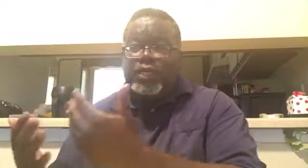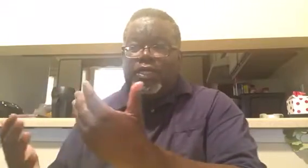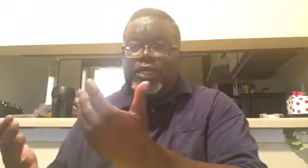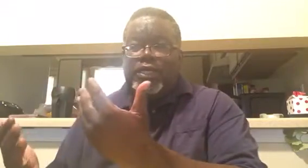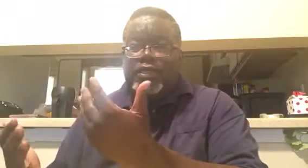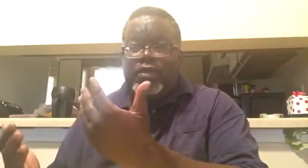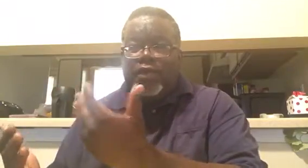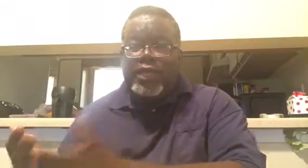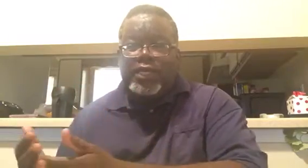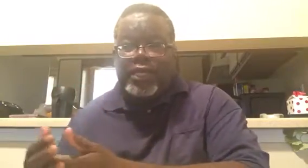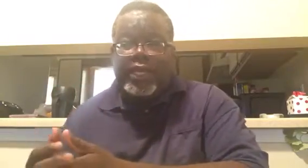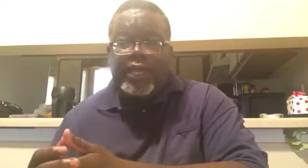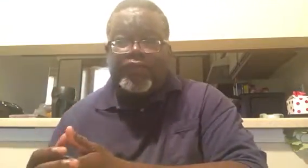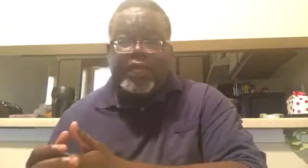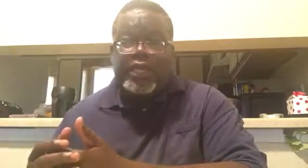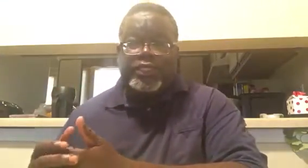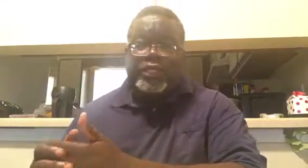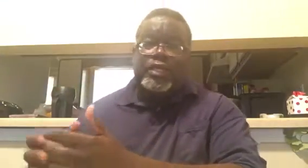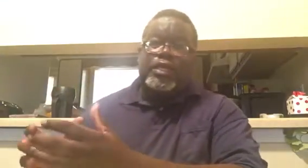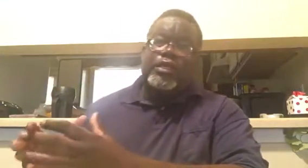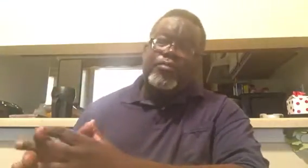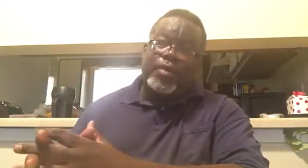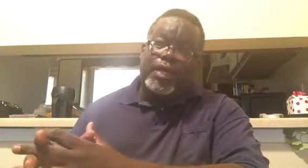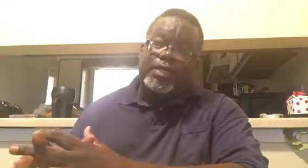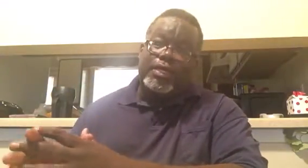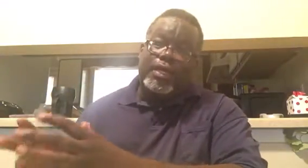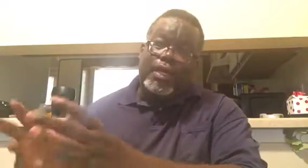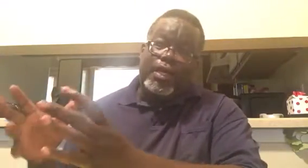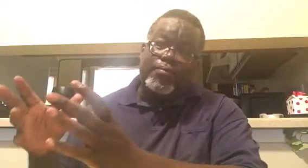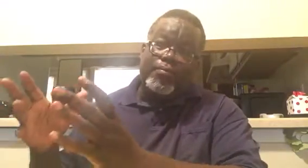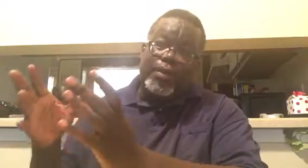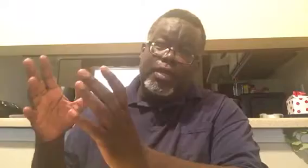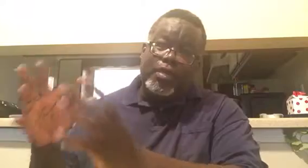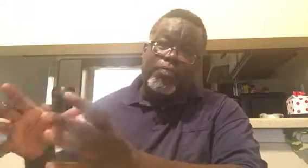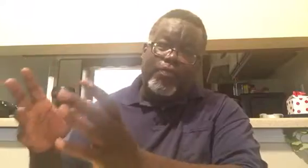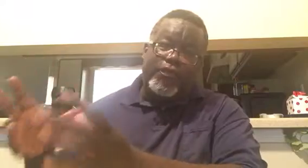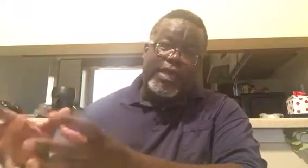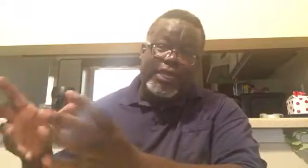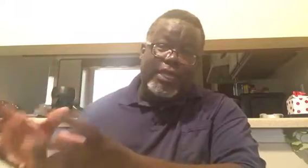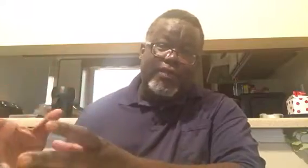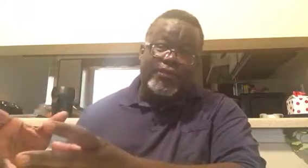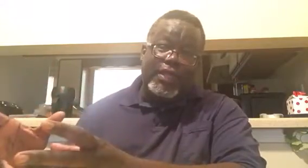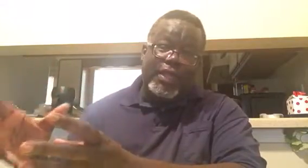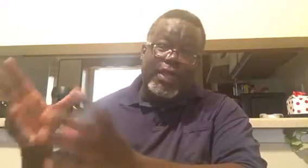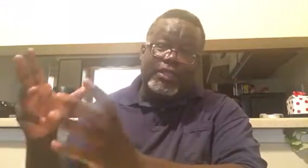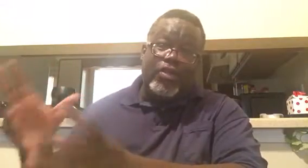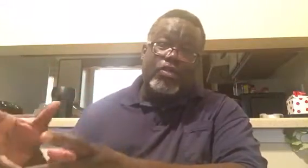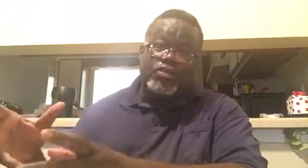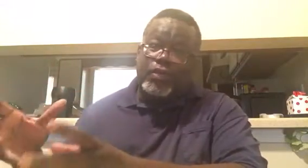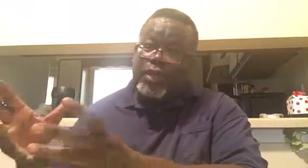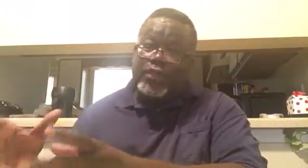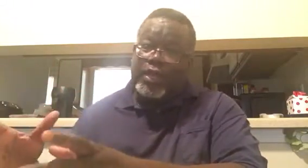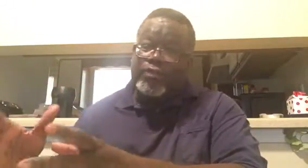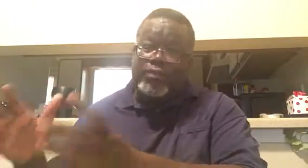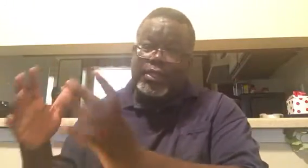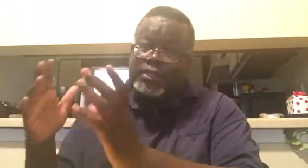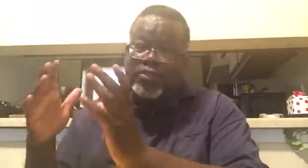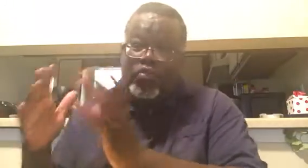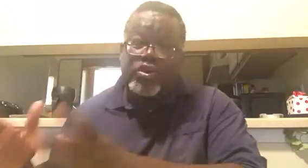you know, and, uh, edification, but, uh, but her prophetic gift has gone to another level because the word